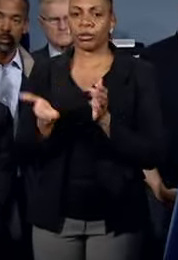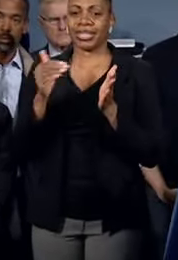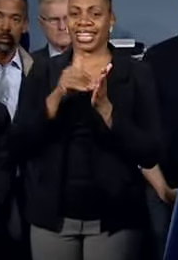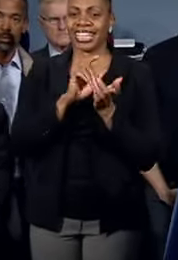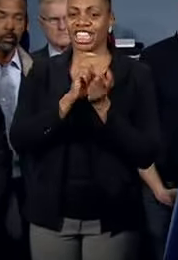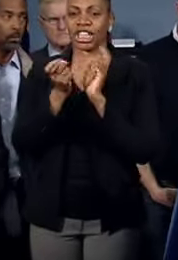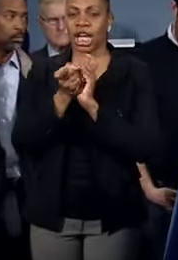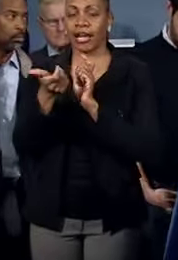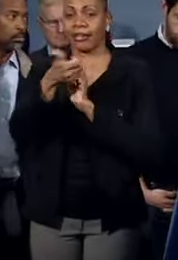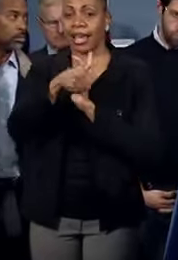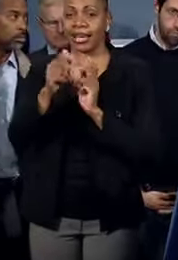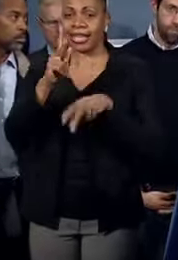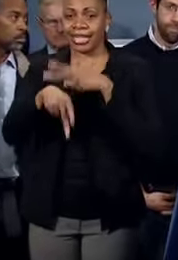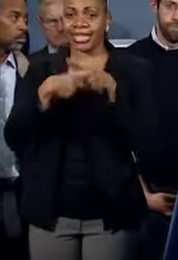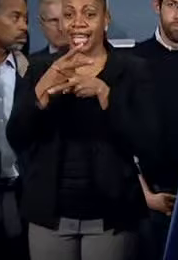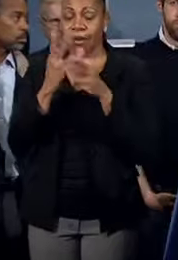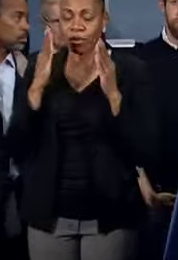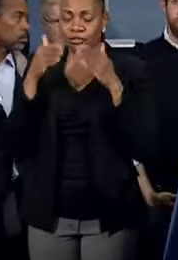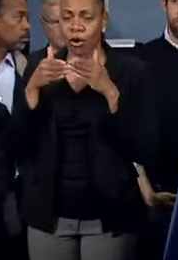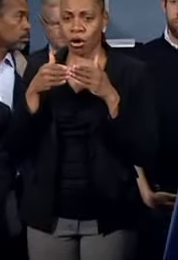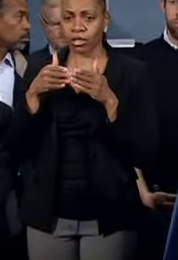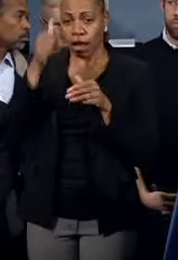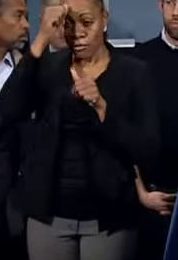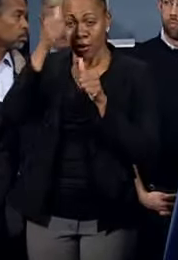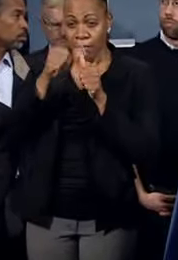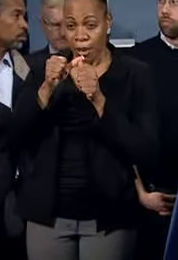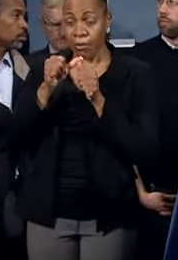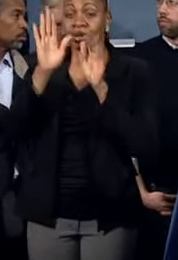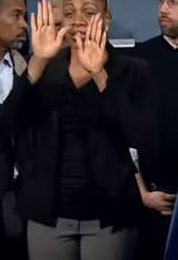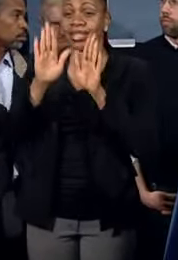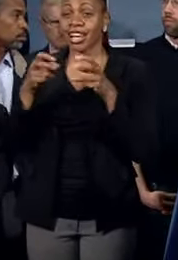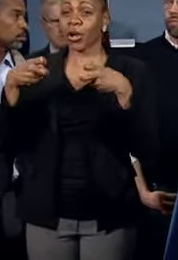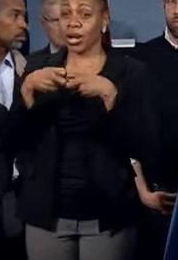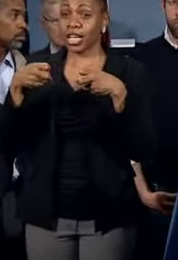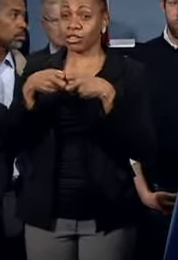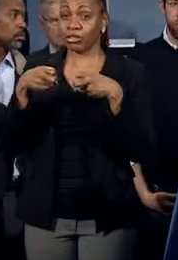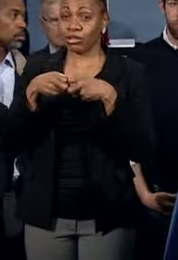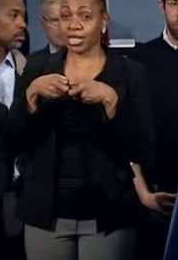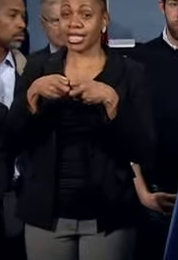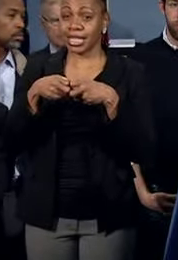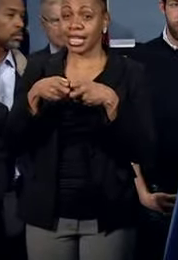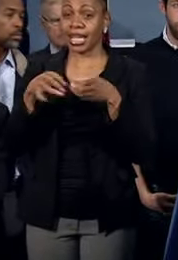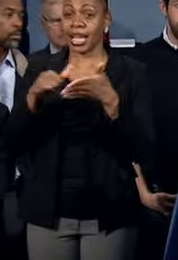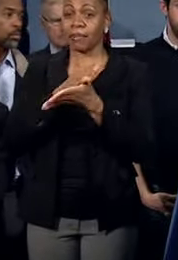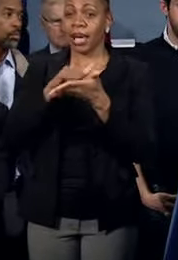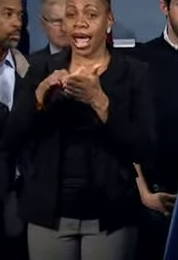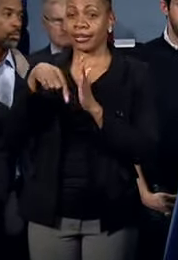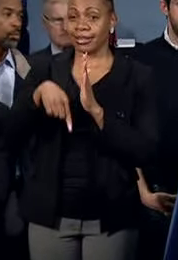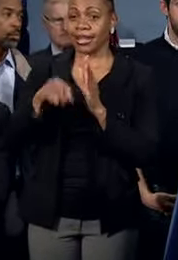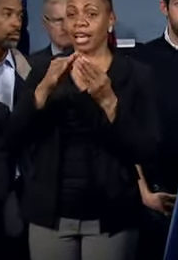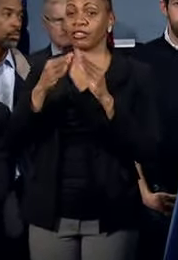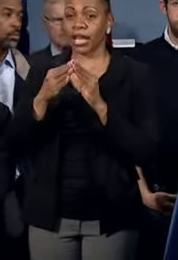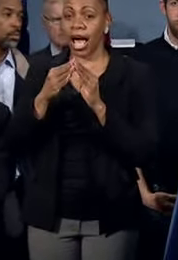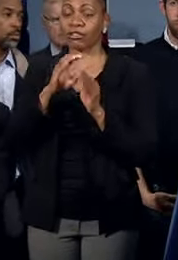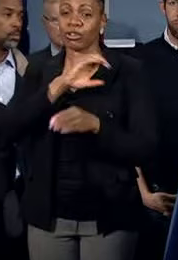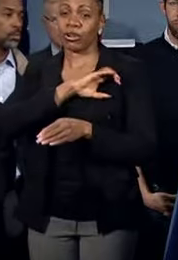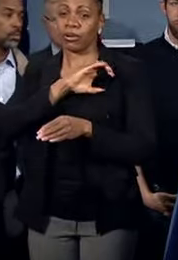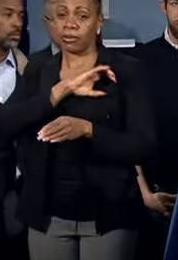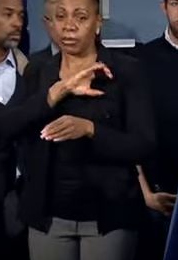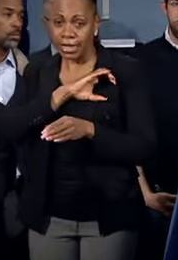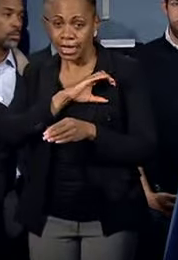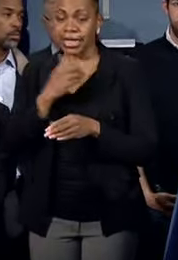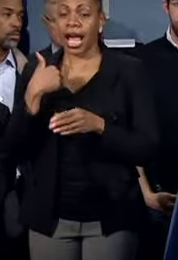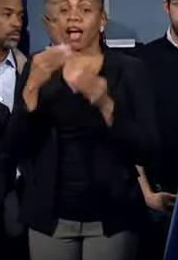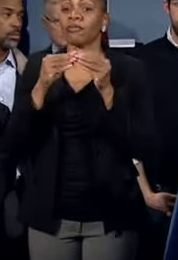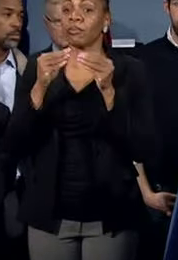Keep in mind, by Sunday, we'll have electricity back downtown. That will free up an enormous number of police. Also,